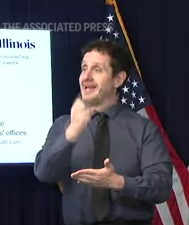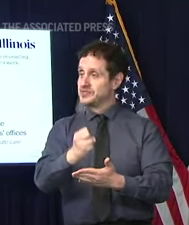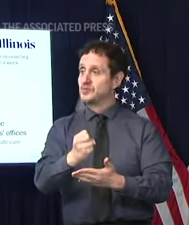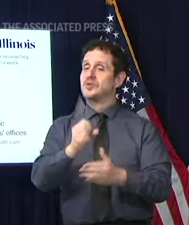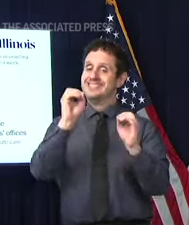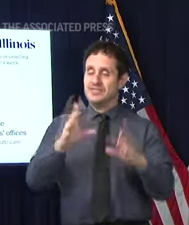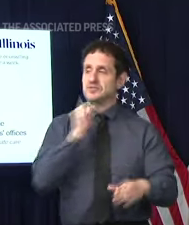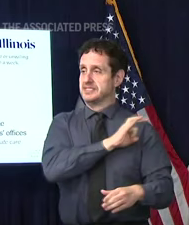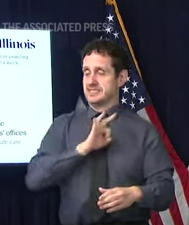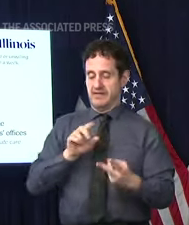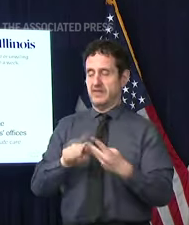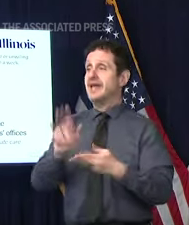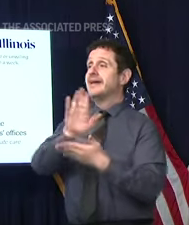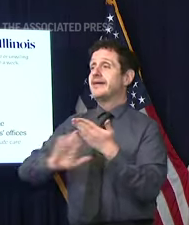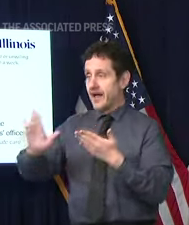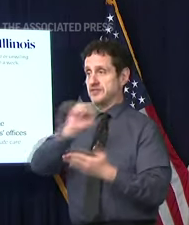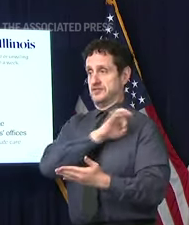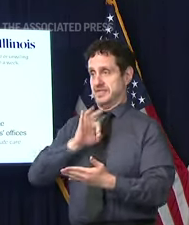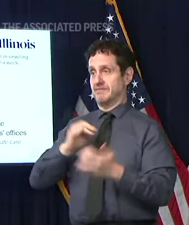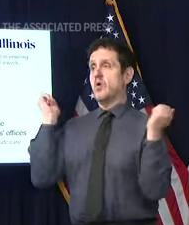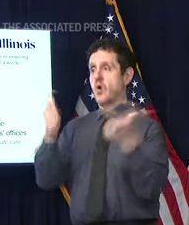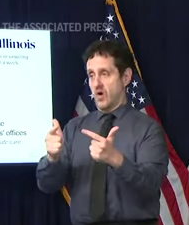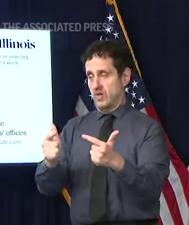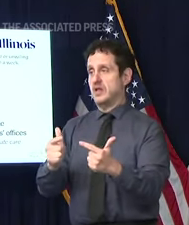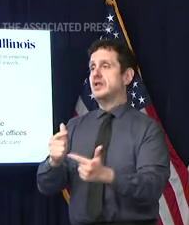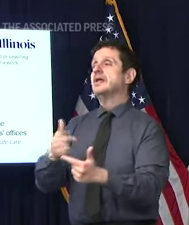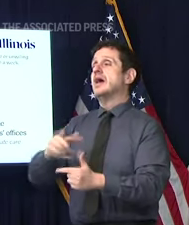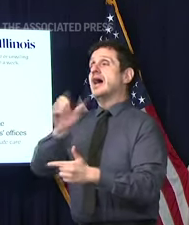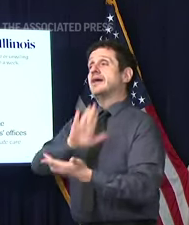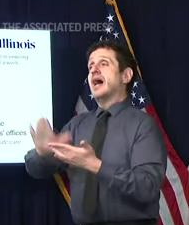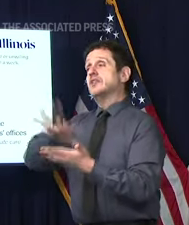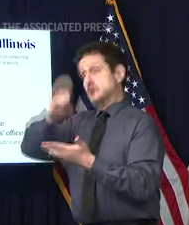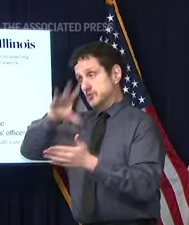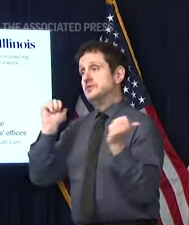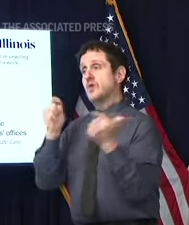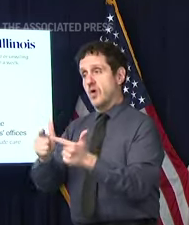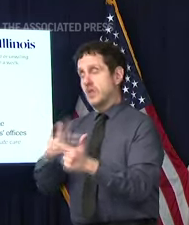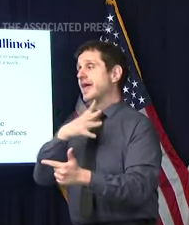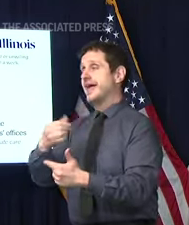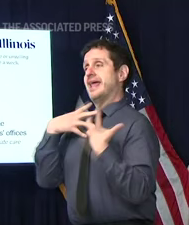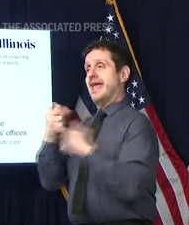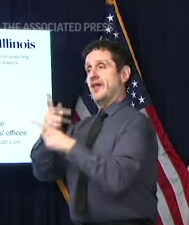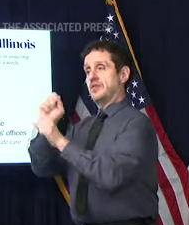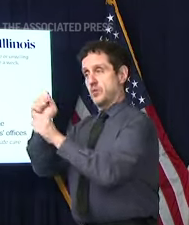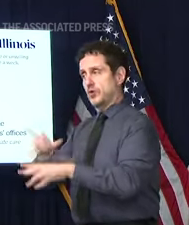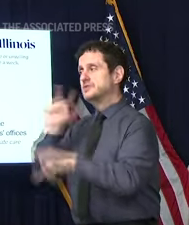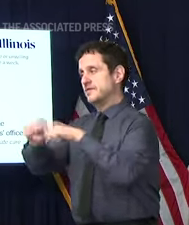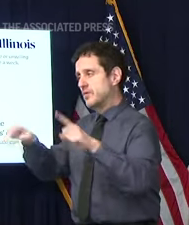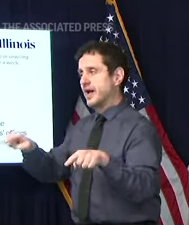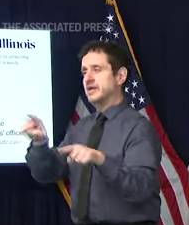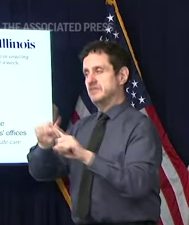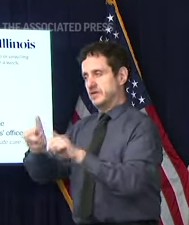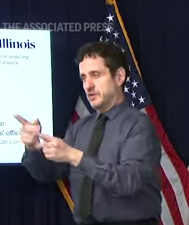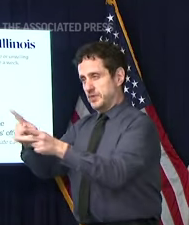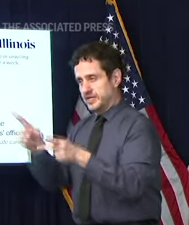higher education personnel, all higher education students, and health care workers in a variety of settings such